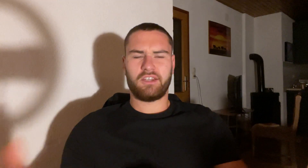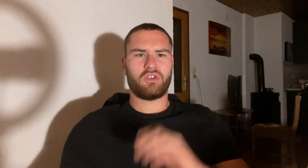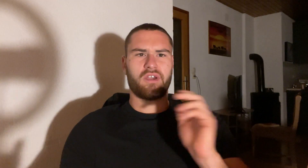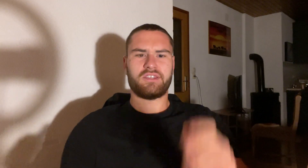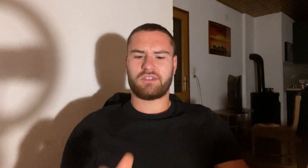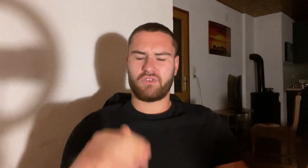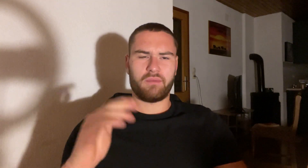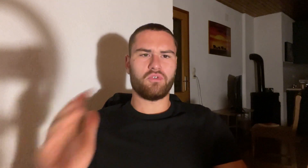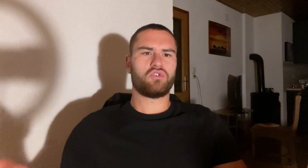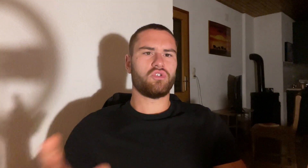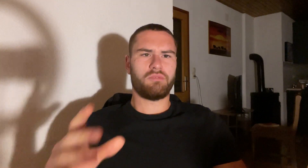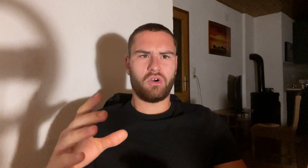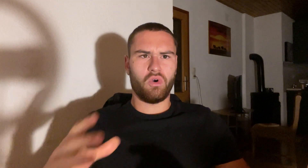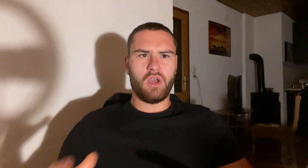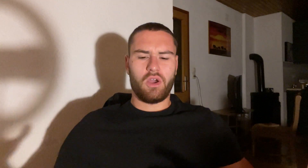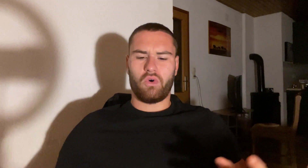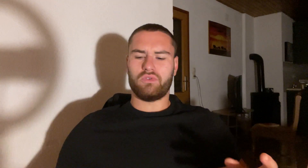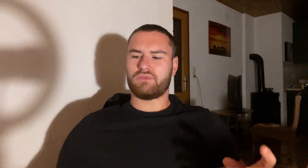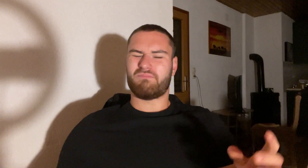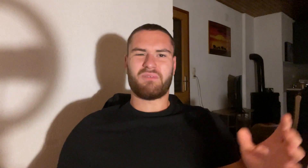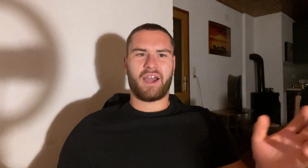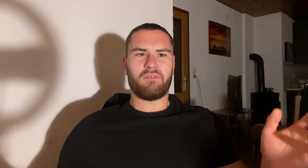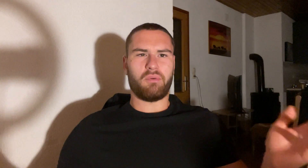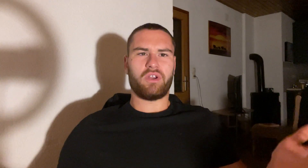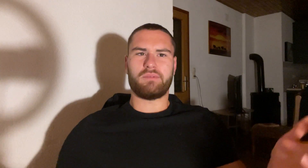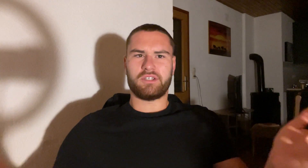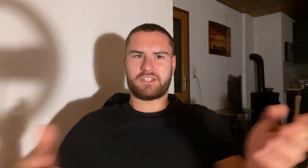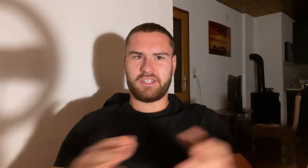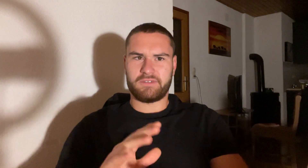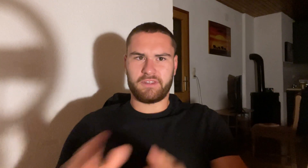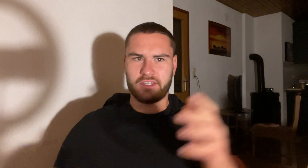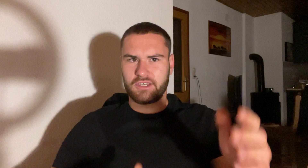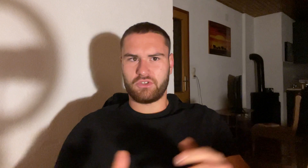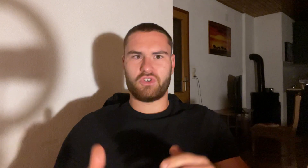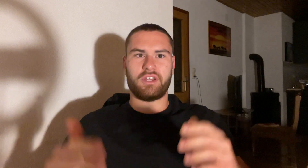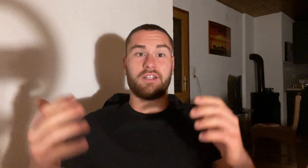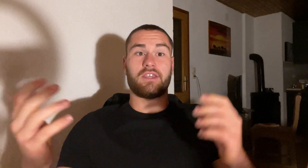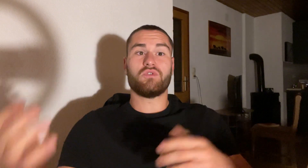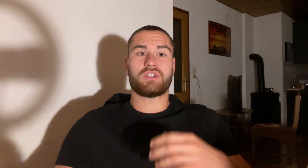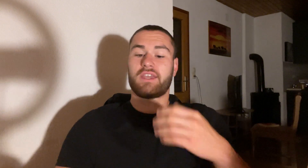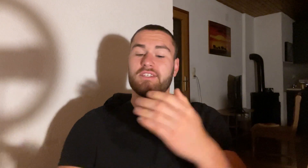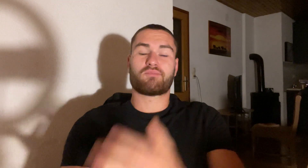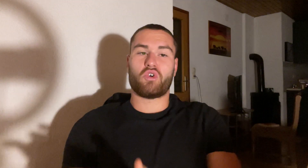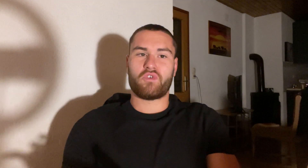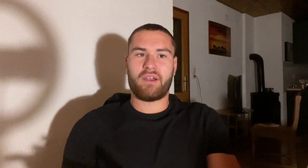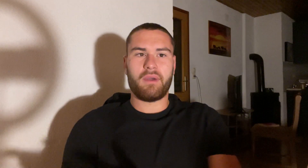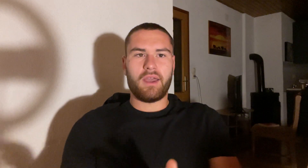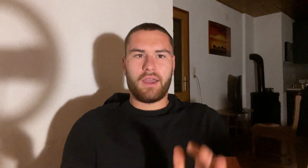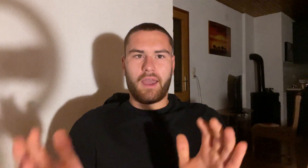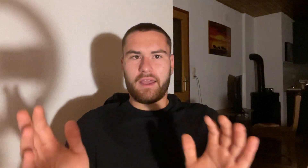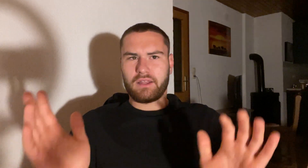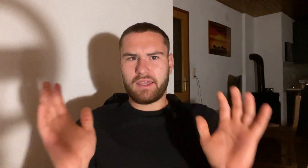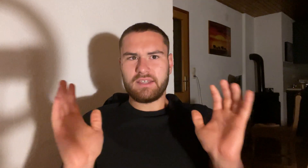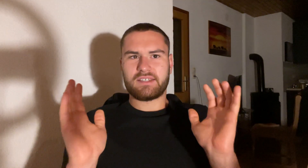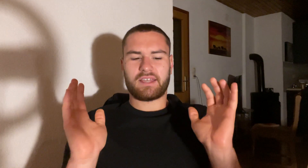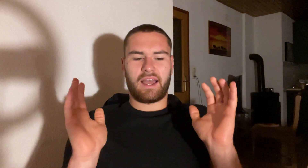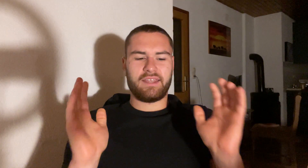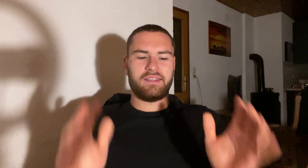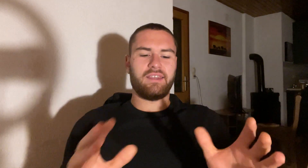TikTok, Instagram, YouTube, you know, all those kind of bodybuilders in his fitness industry, they're like using his program. And his ideal,